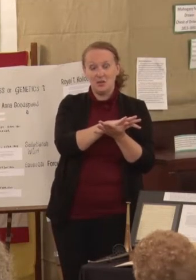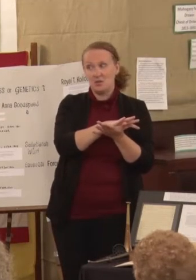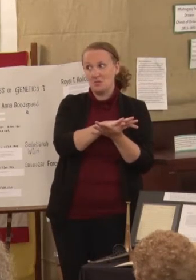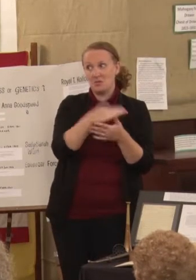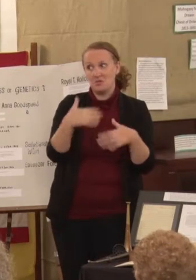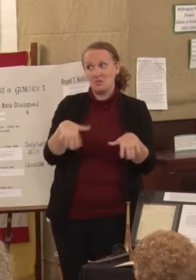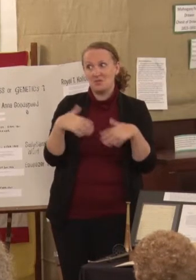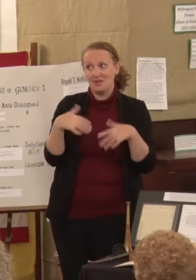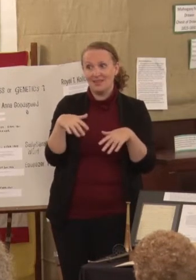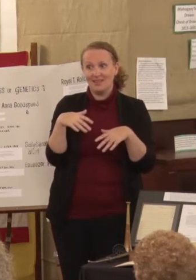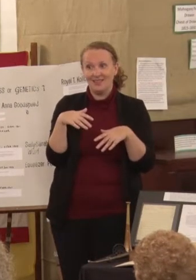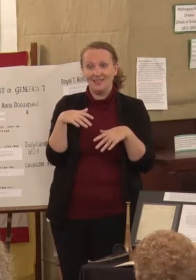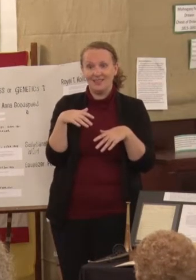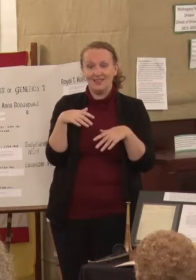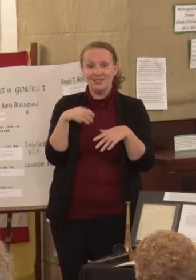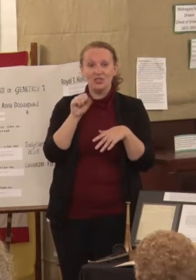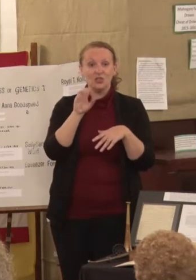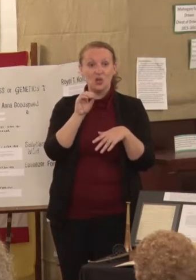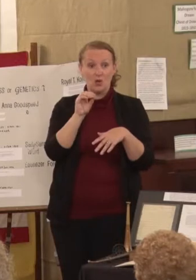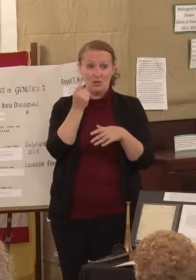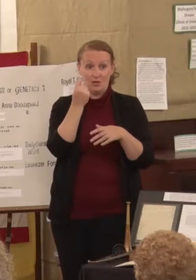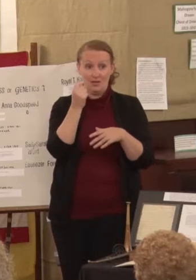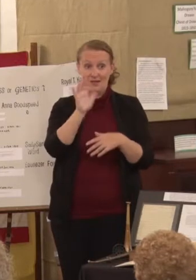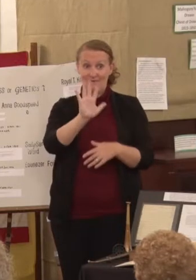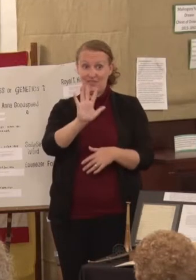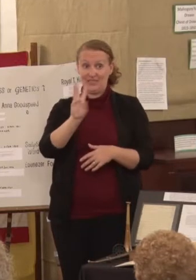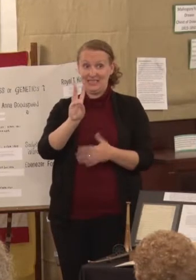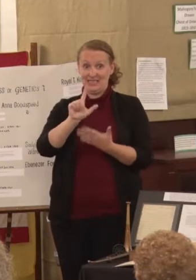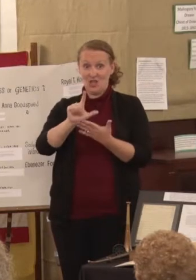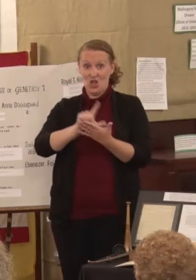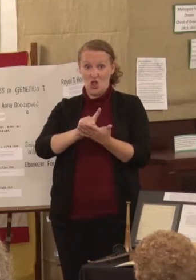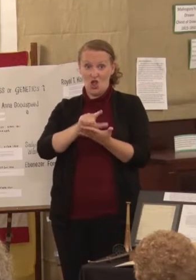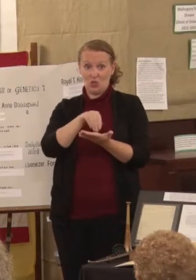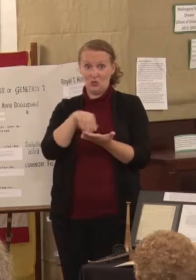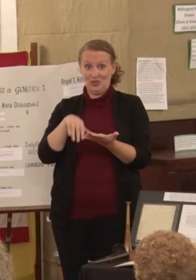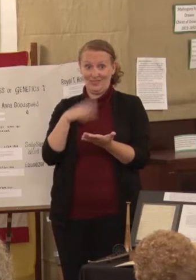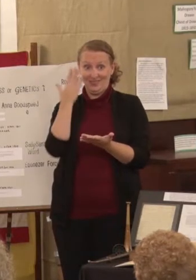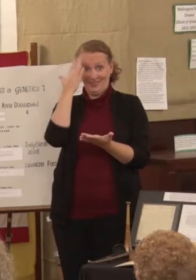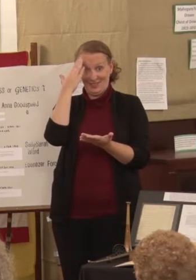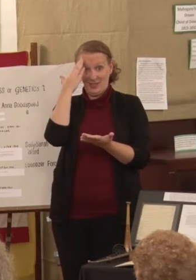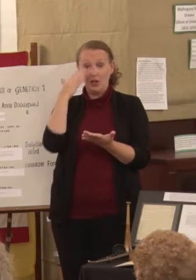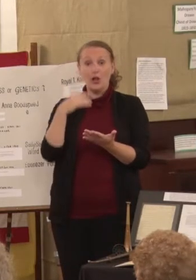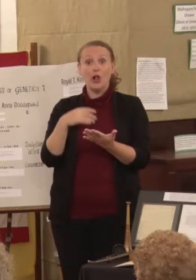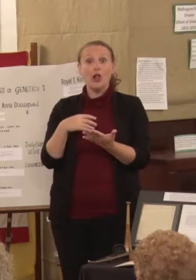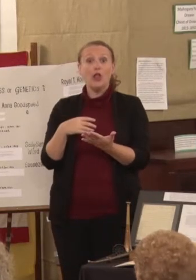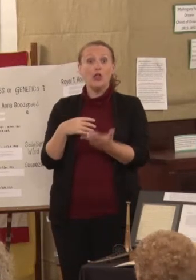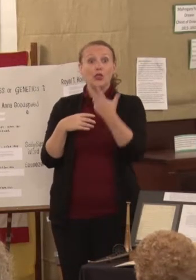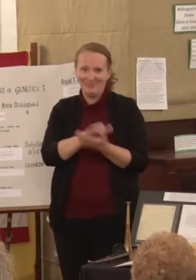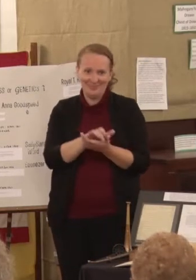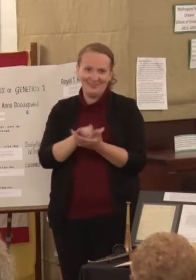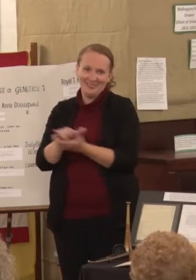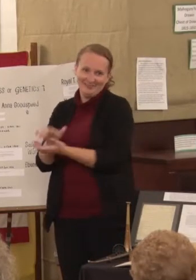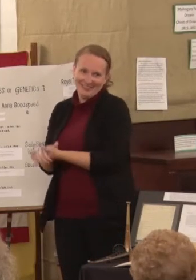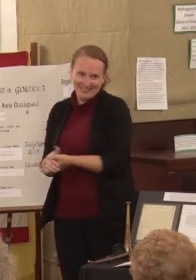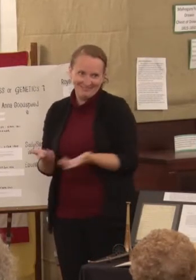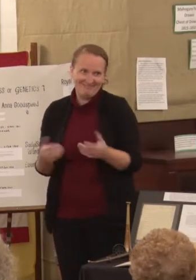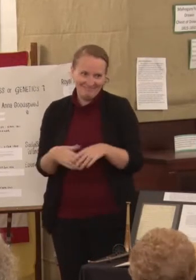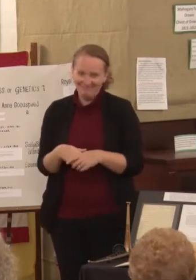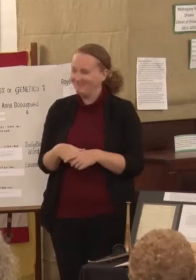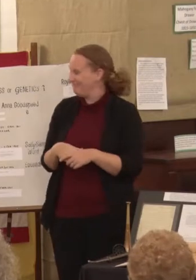Out of the 56 students who were in his law school, three of them married his daughters. And then Mary, who was the